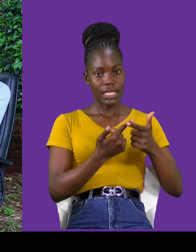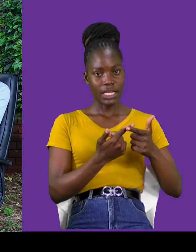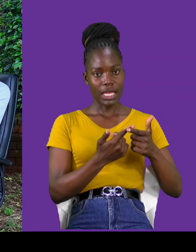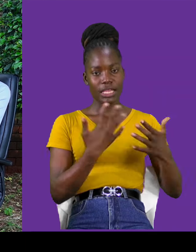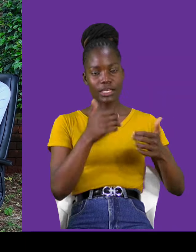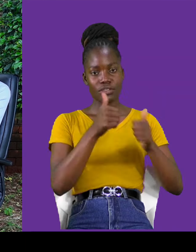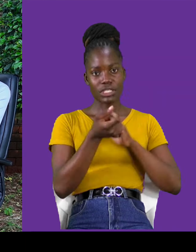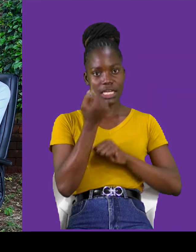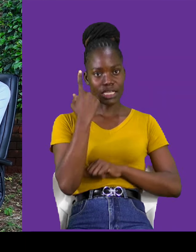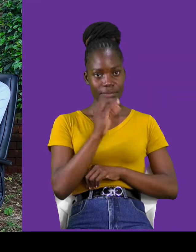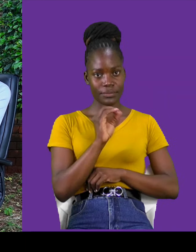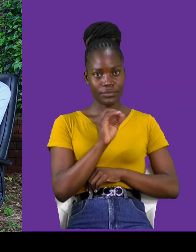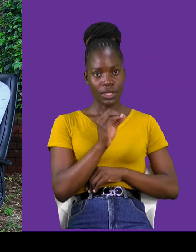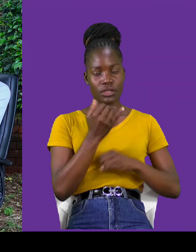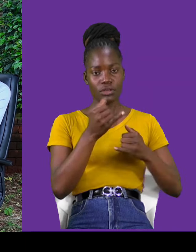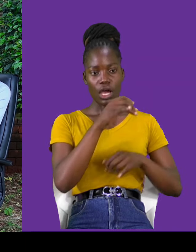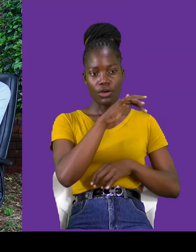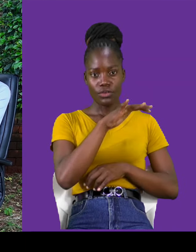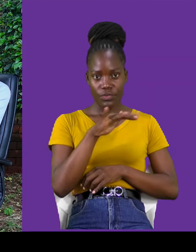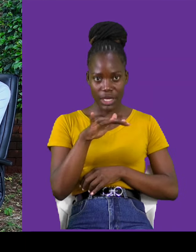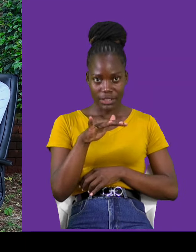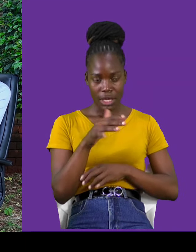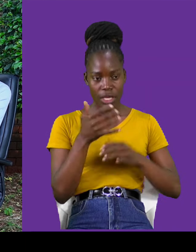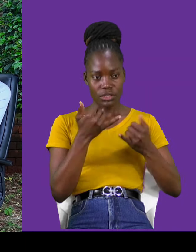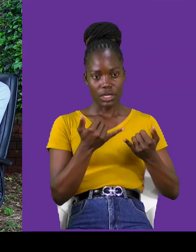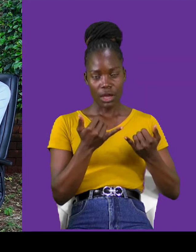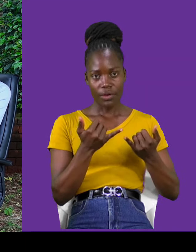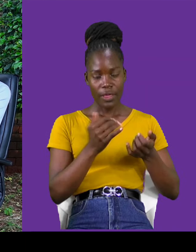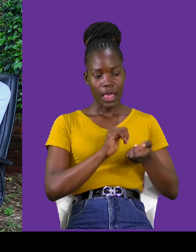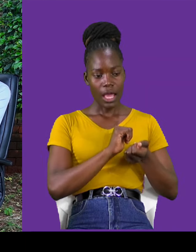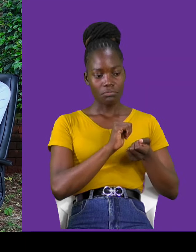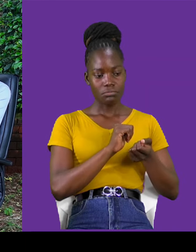you fingerspell, now I'm taking it, to a point where, we are texting,